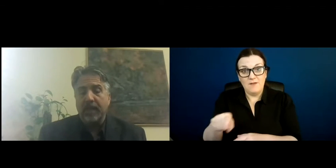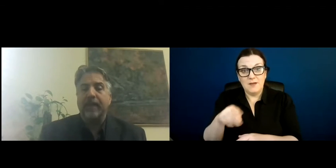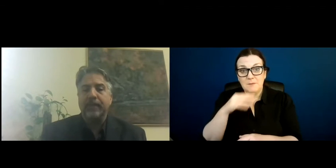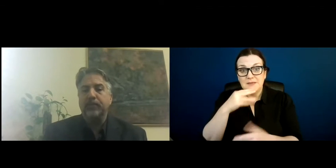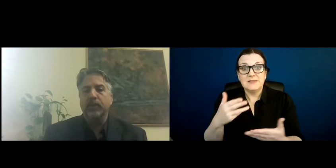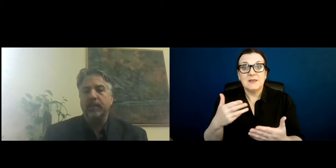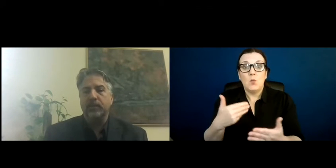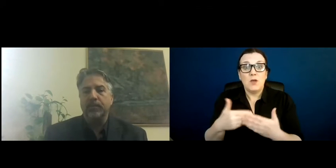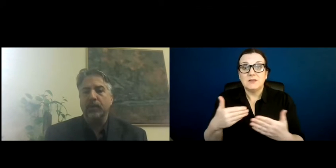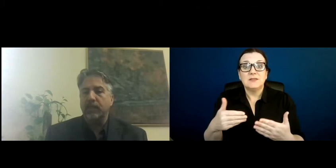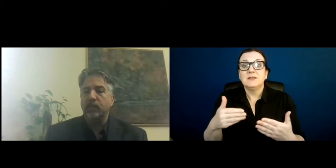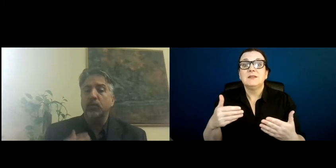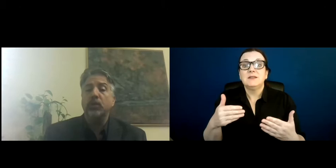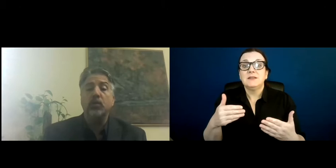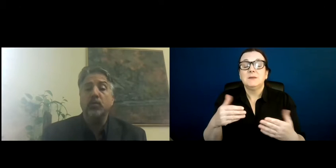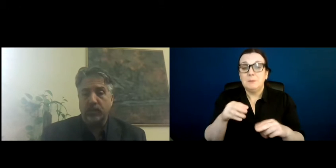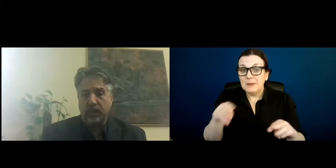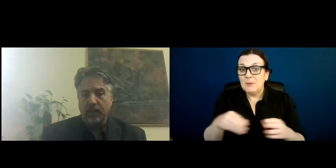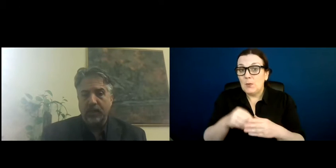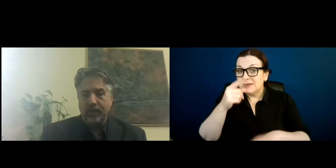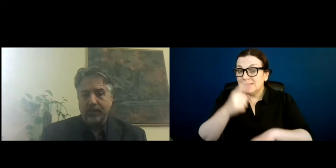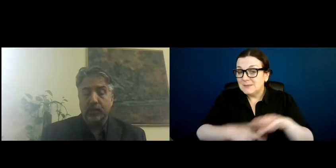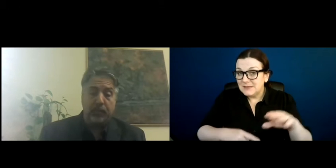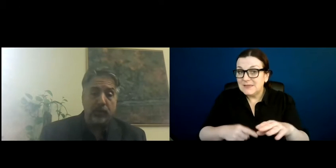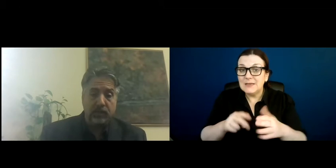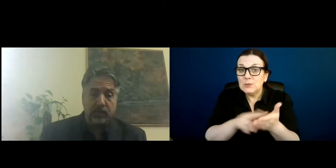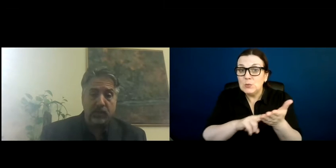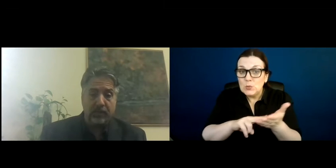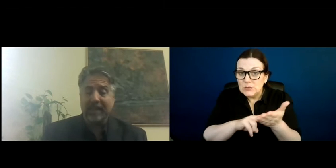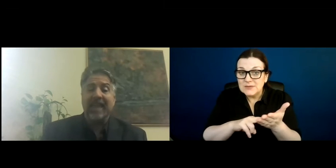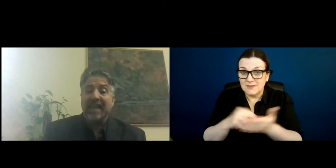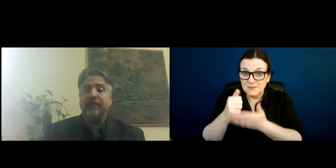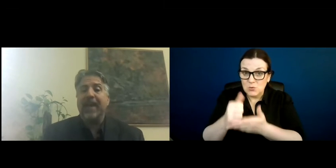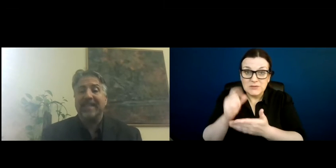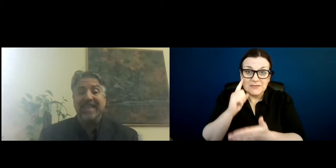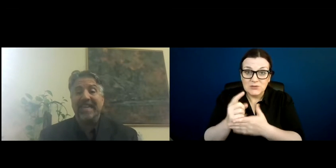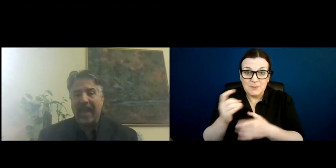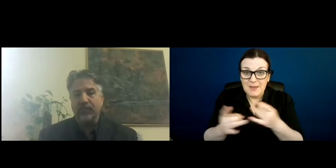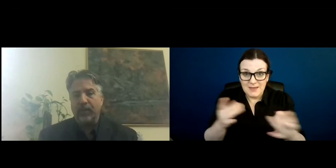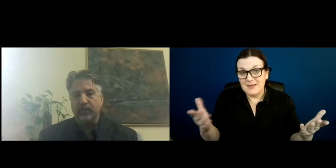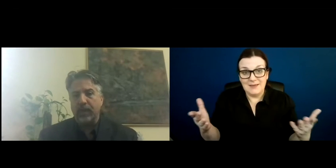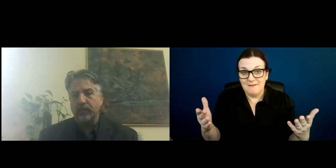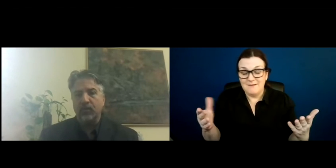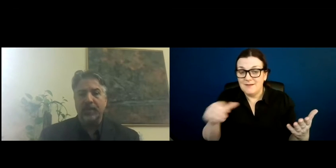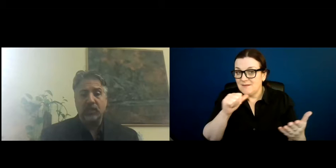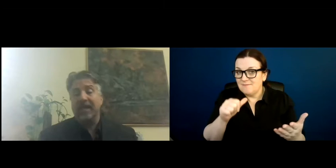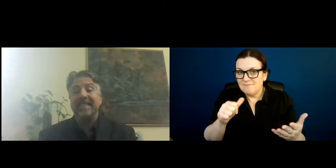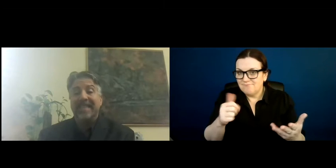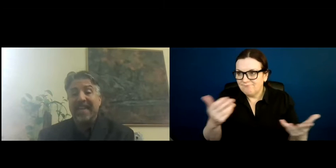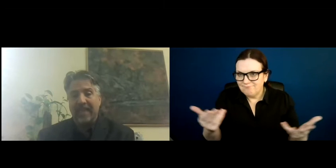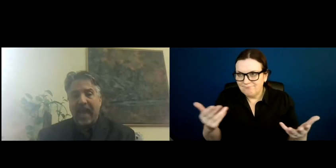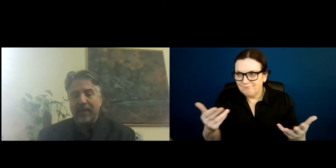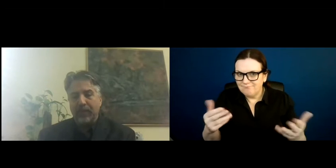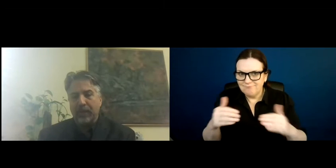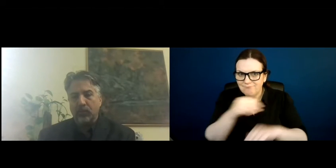that people with disabilities who used supported decision-making, in fact, did have greater self-determination and